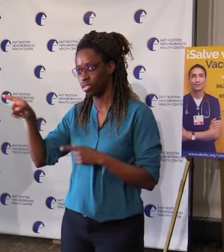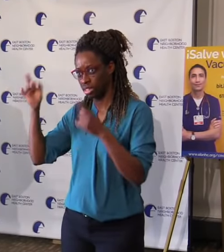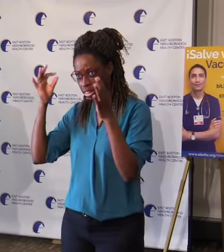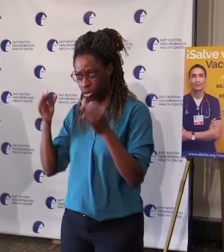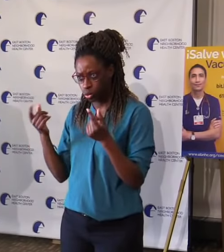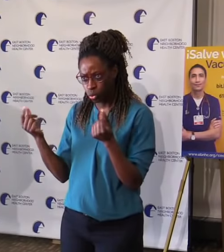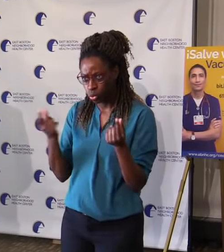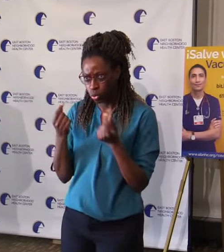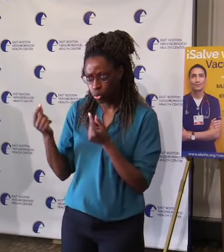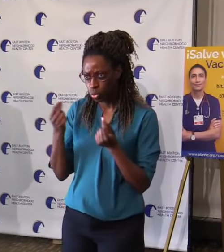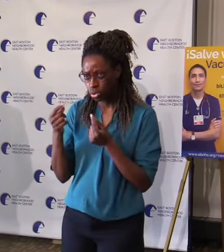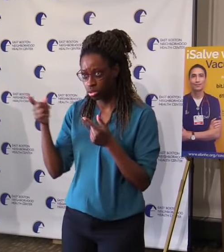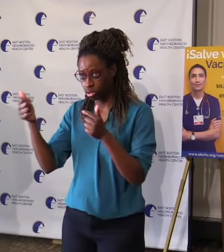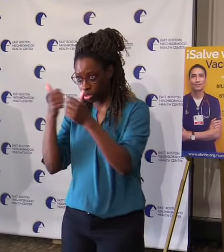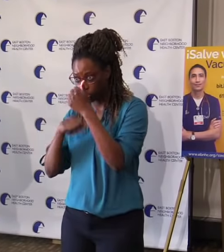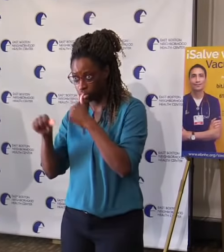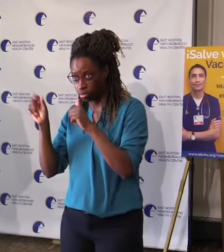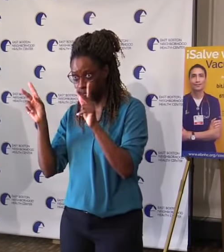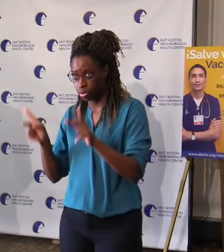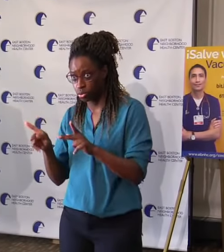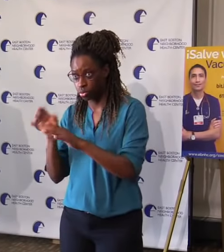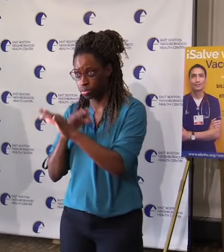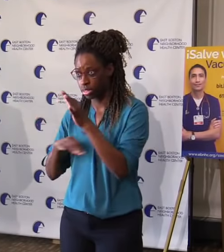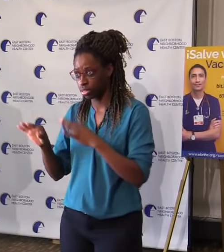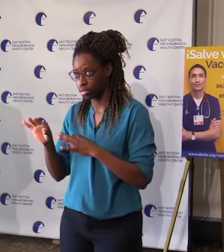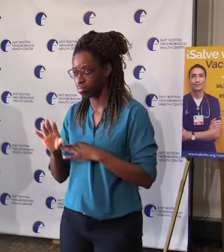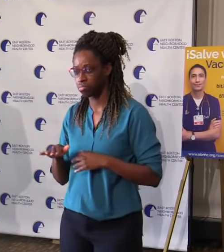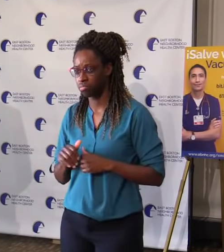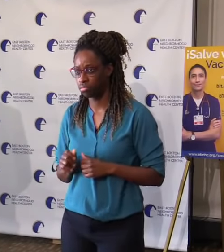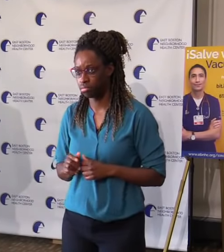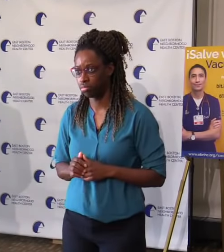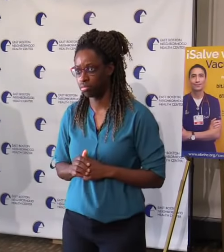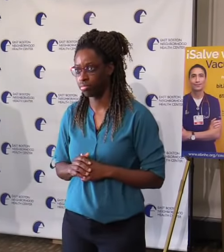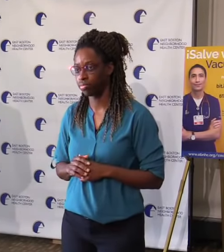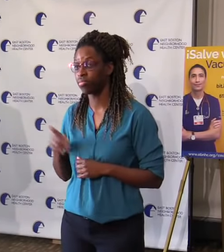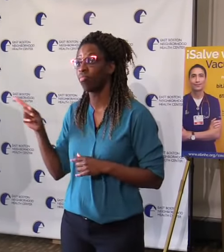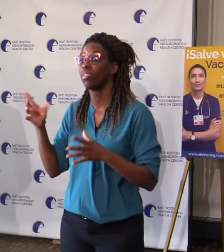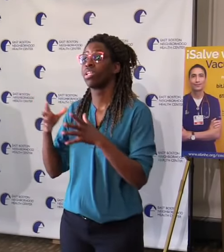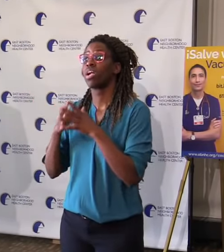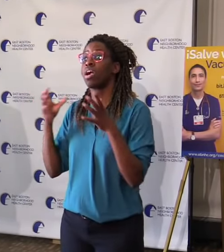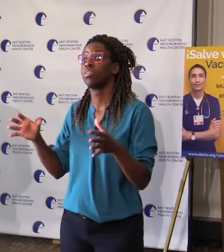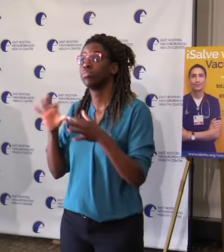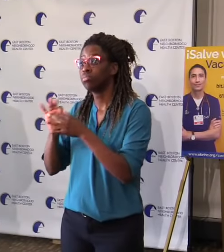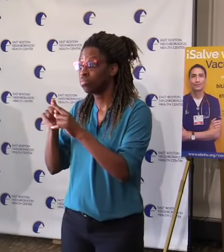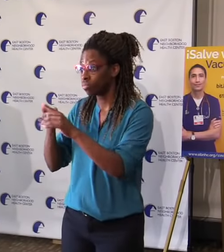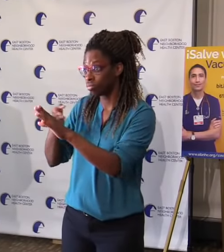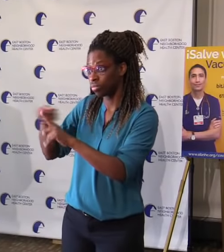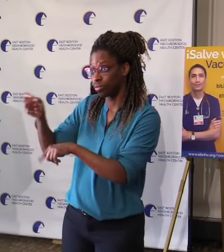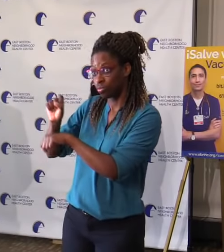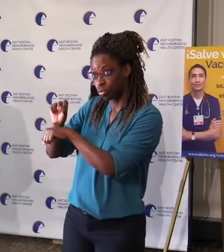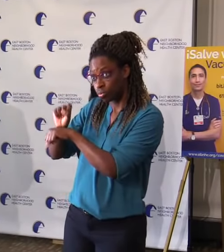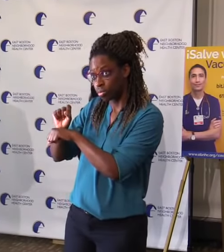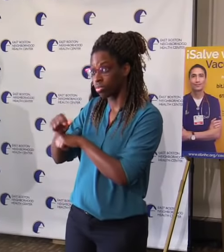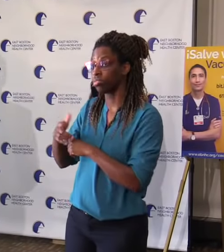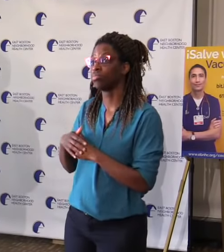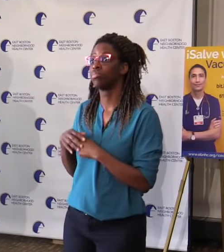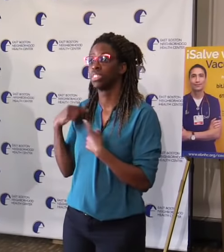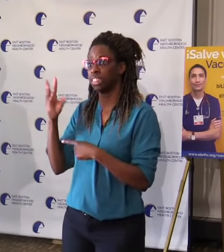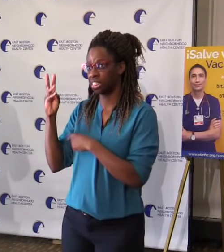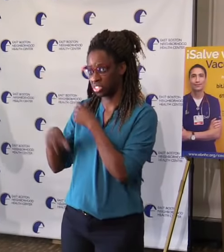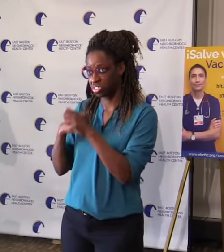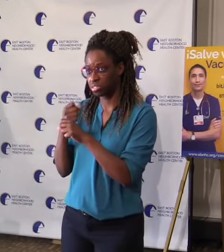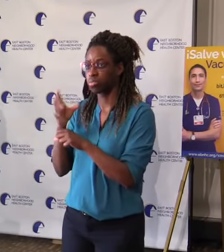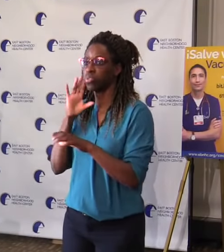And we've done a lot of great work on climate over the course of the past six years here and we hope to anticipate we'll be able to do a lot more going forward.